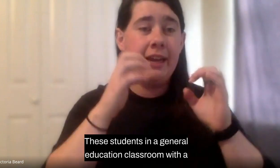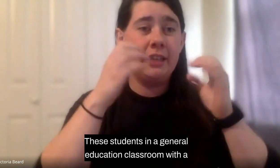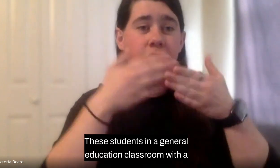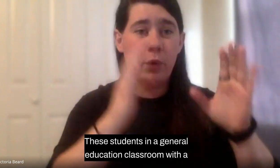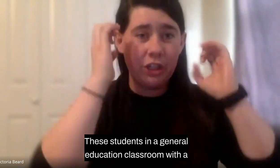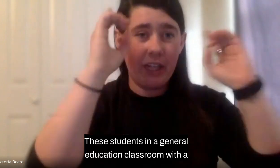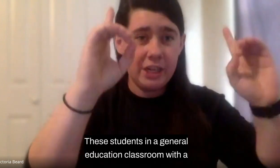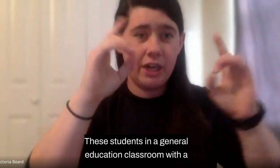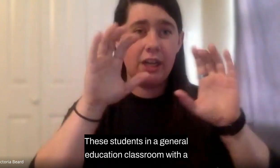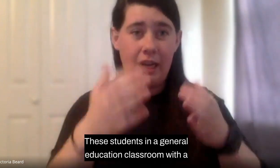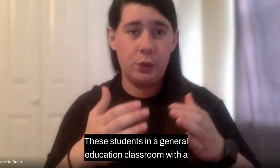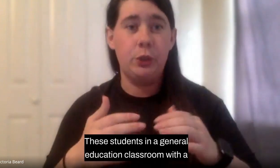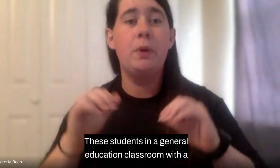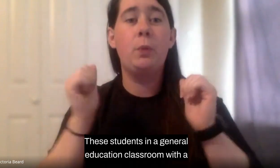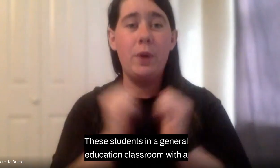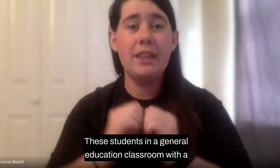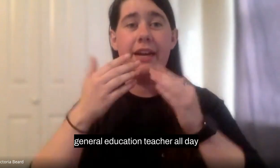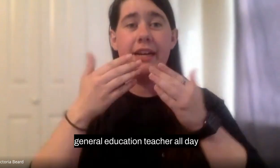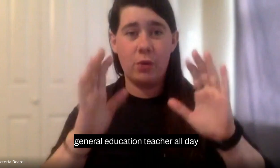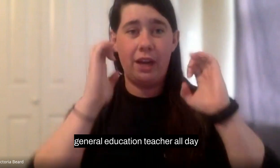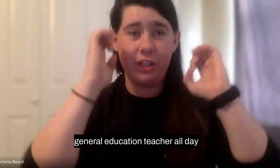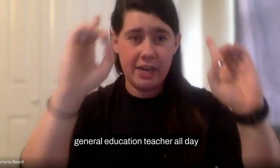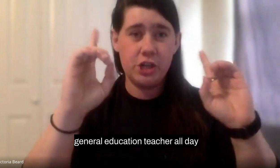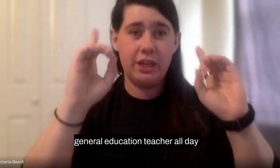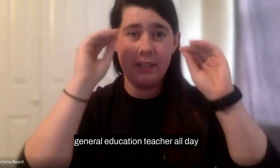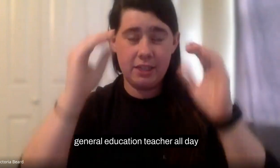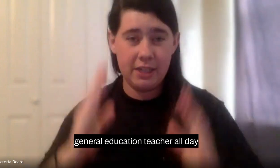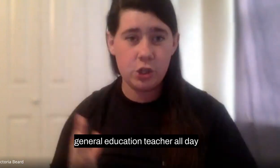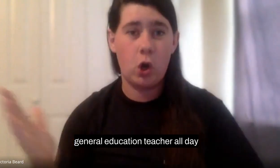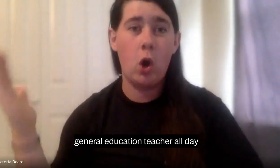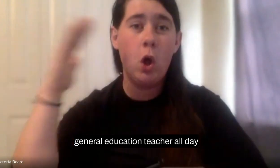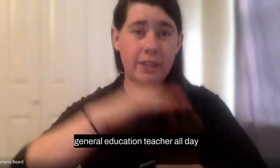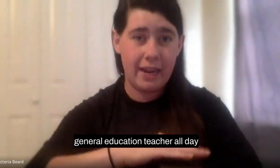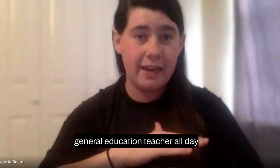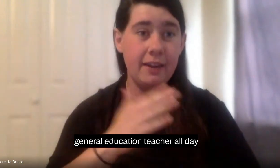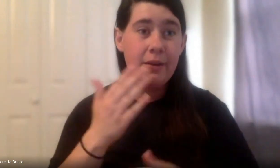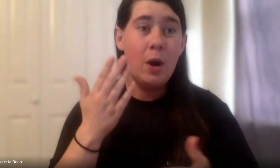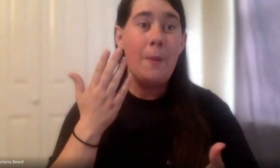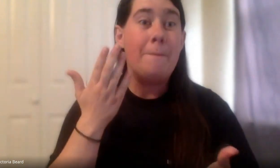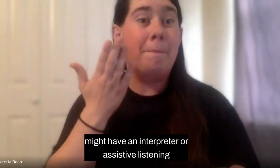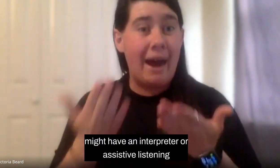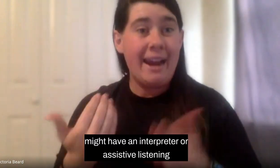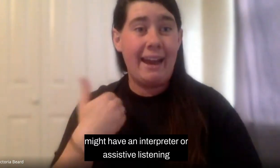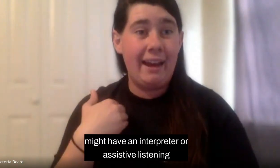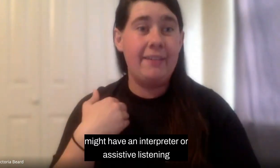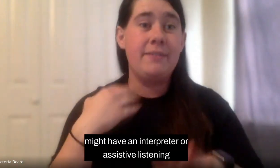general education classroom with a general education teacher all day might have an